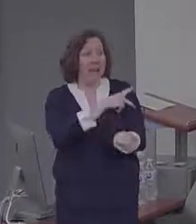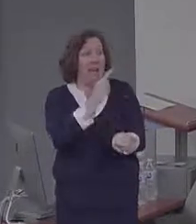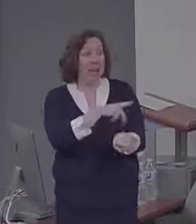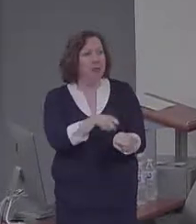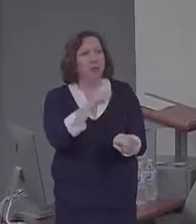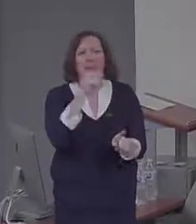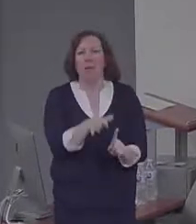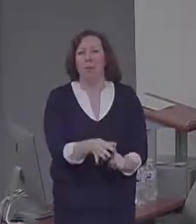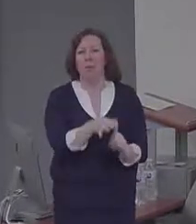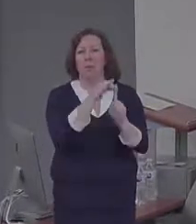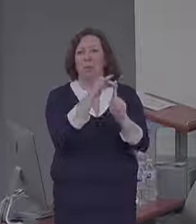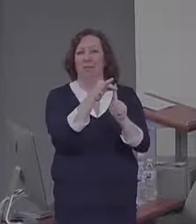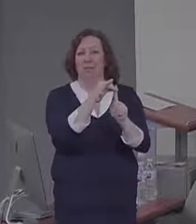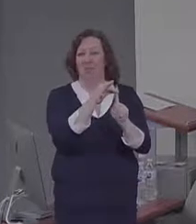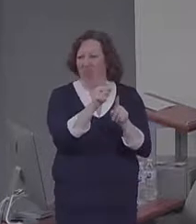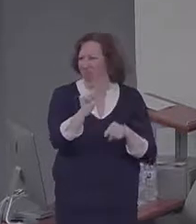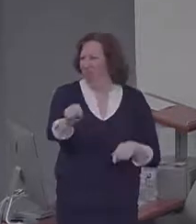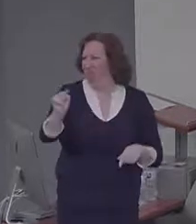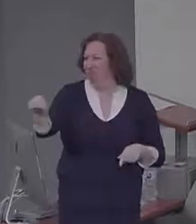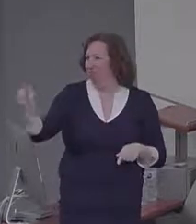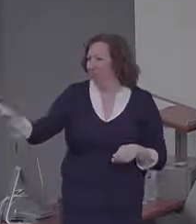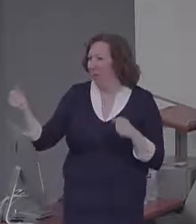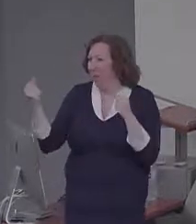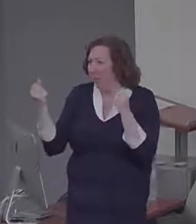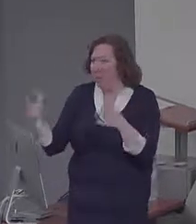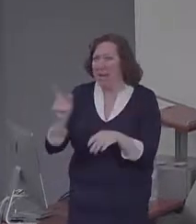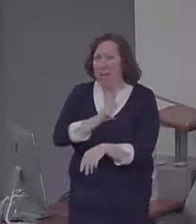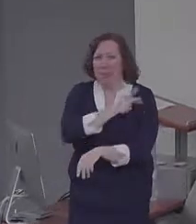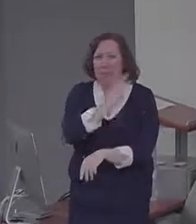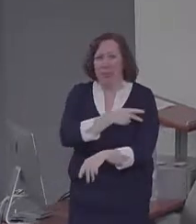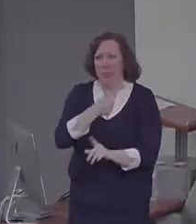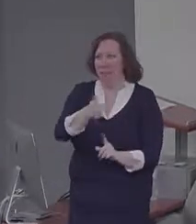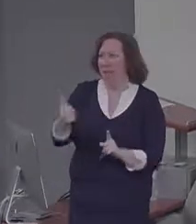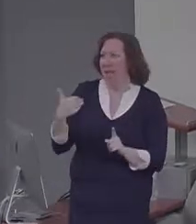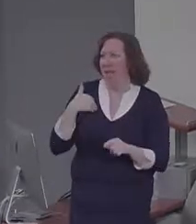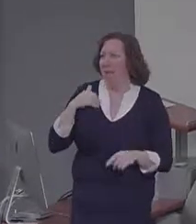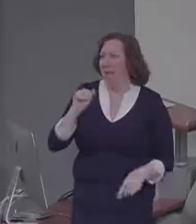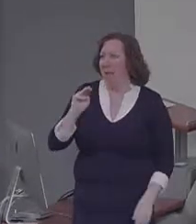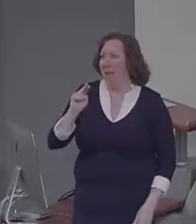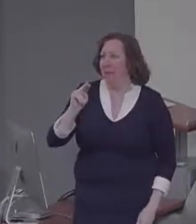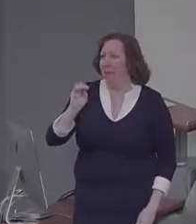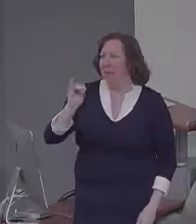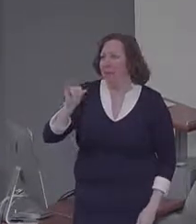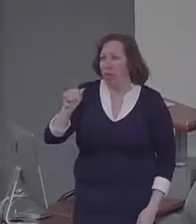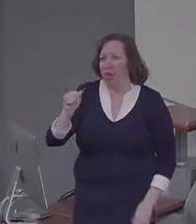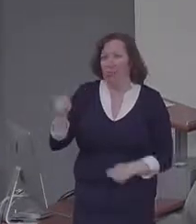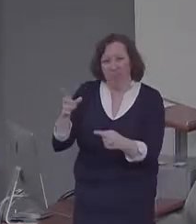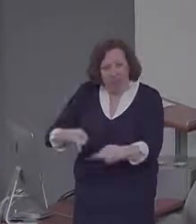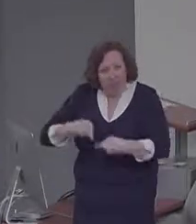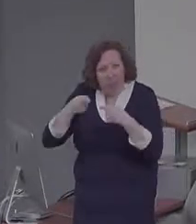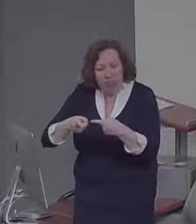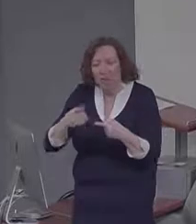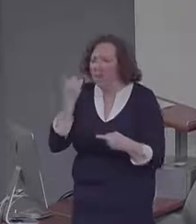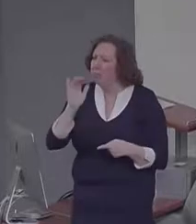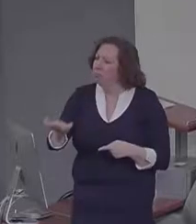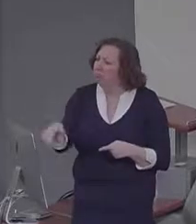have difficulties when you ask them to imagine a future event or even just imagine a novel scene. They either